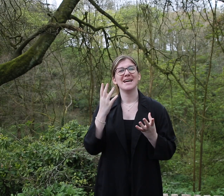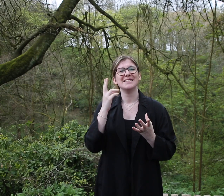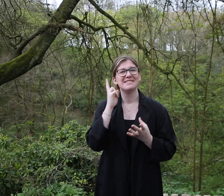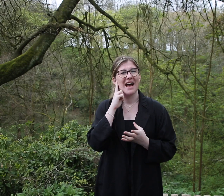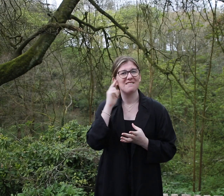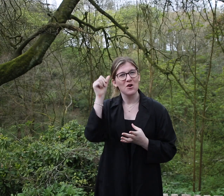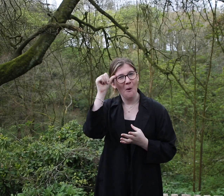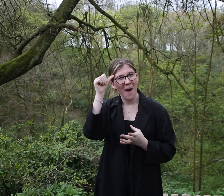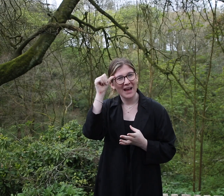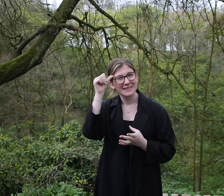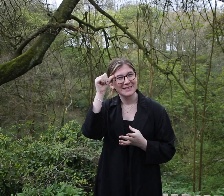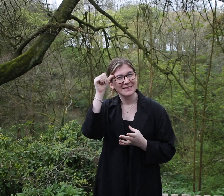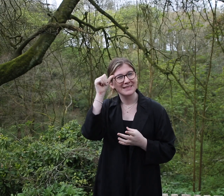free Deaf Awareness session.